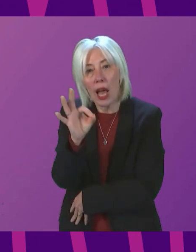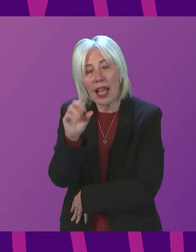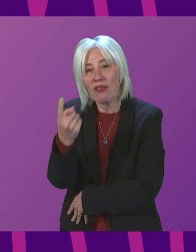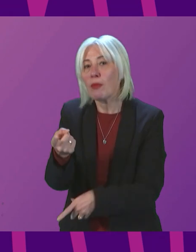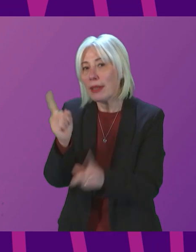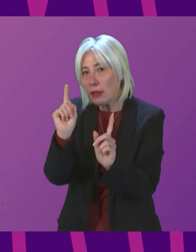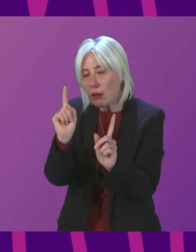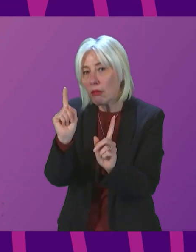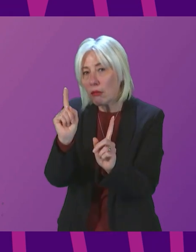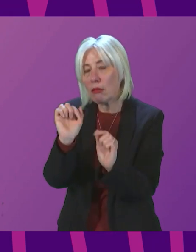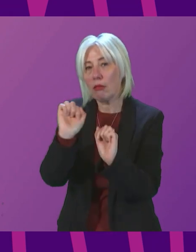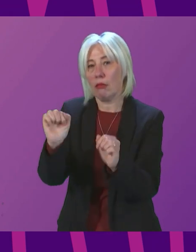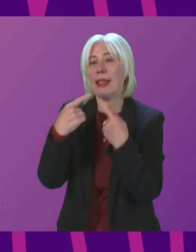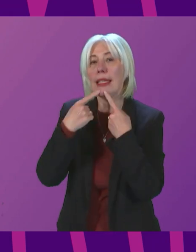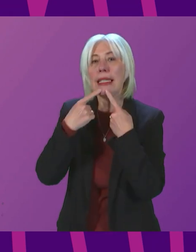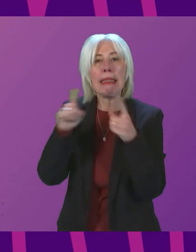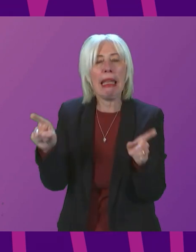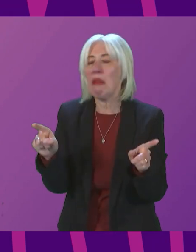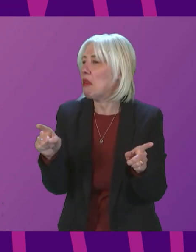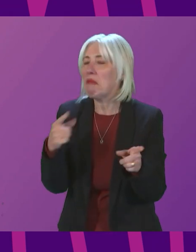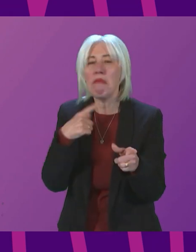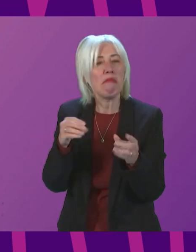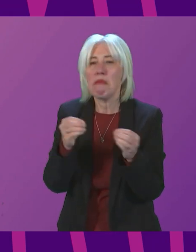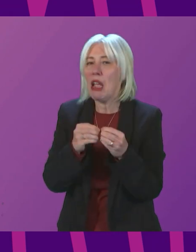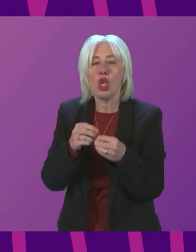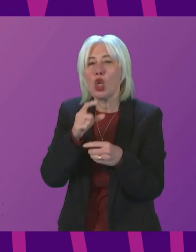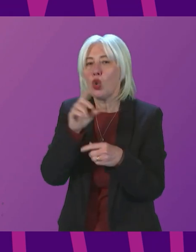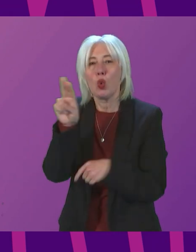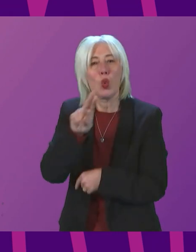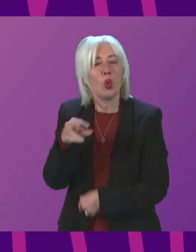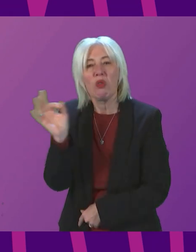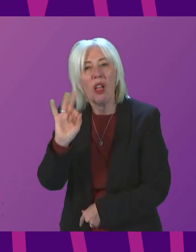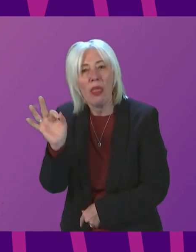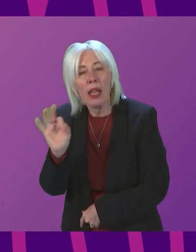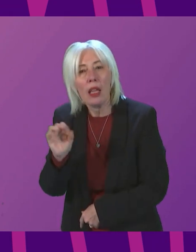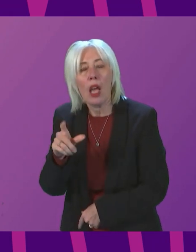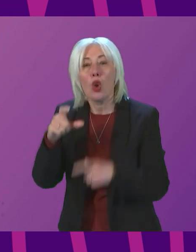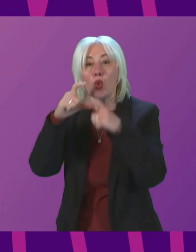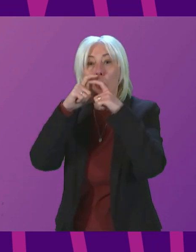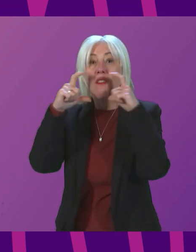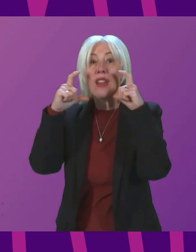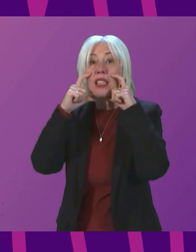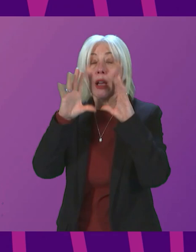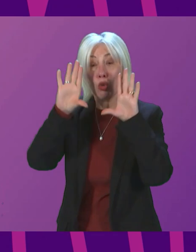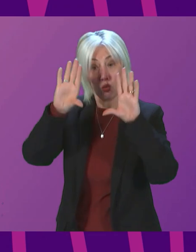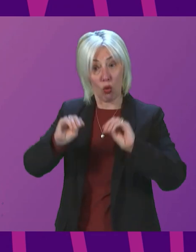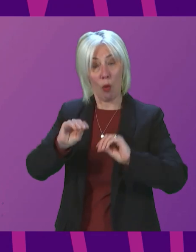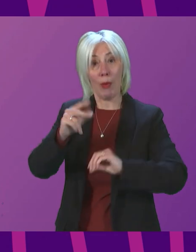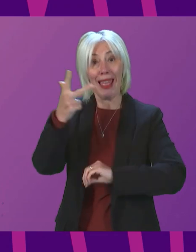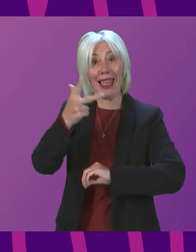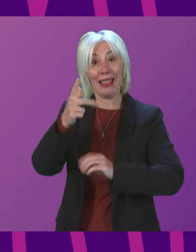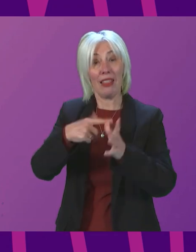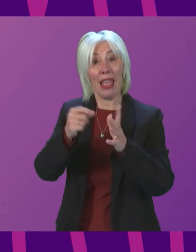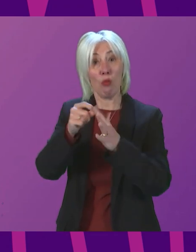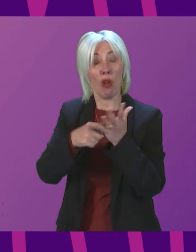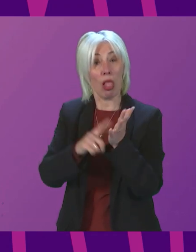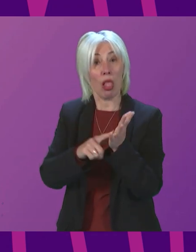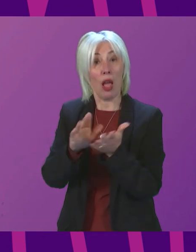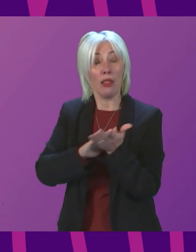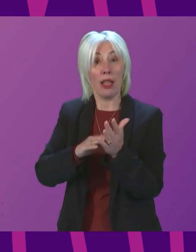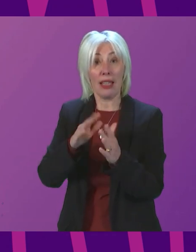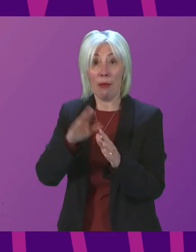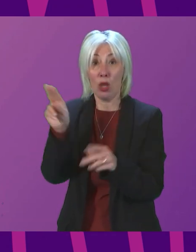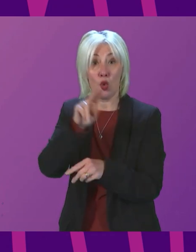Minister? Her statement didn't mention schools. When face masks are lifted on the 18th of April, will that include removing them